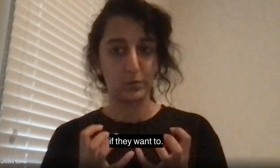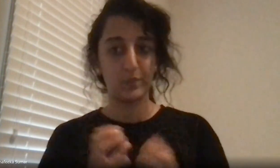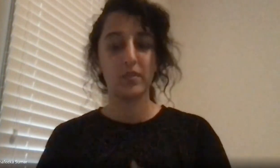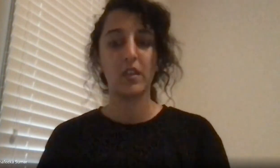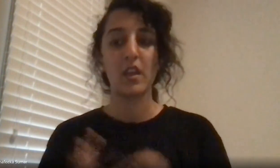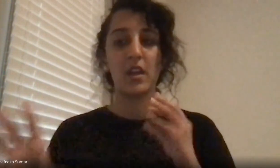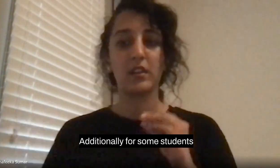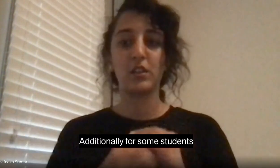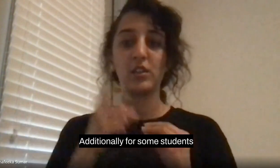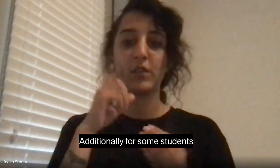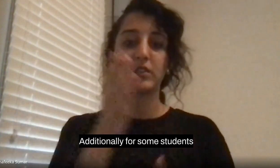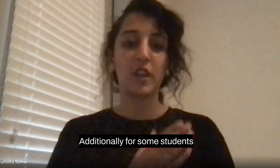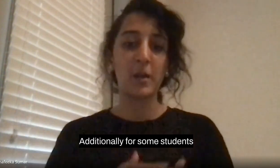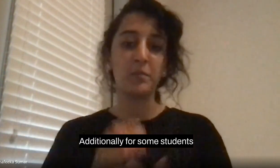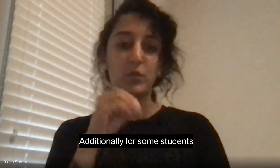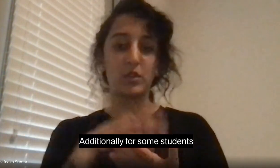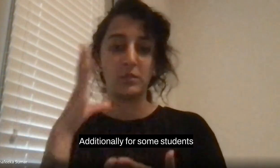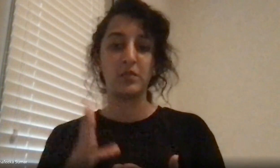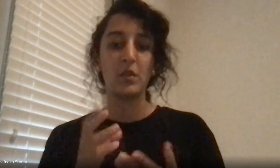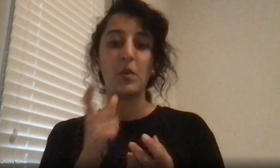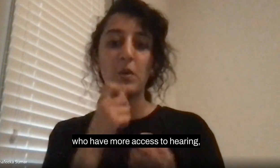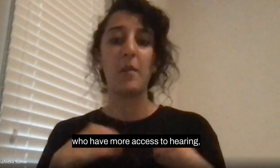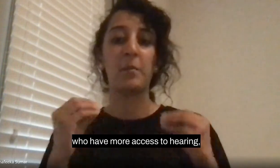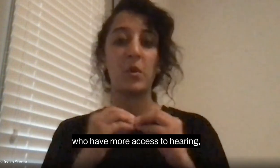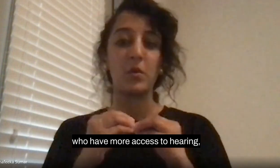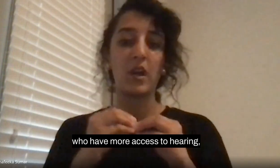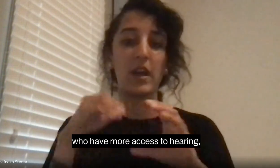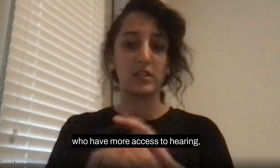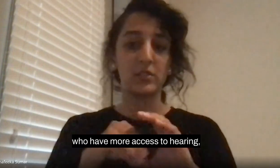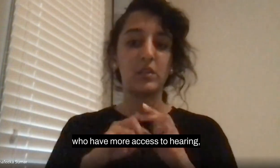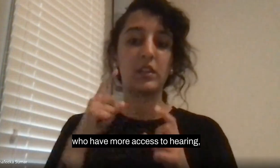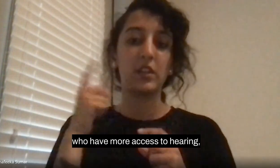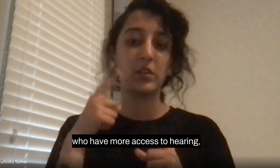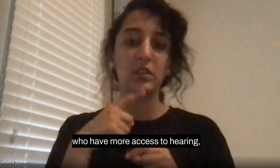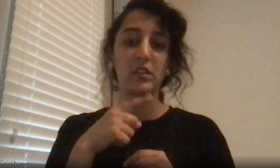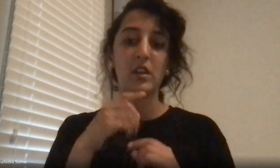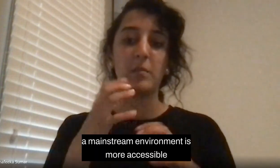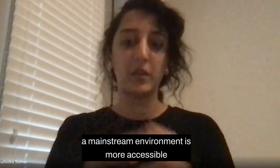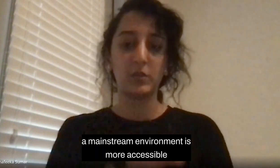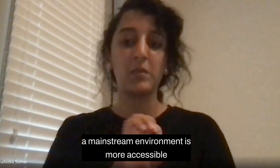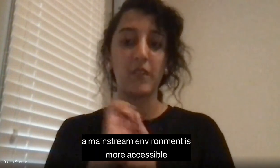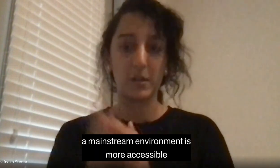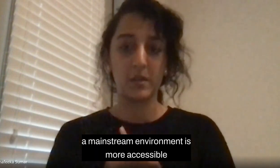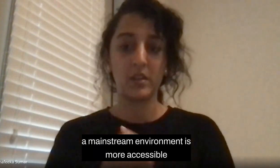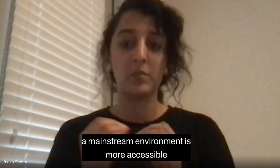This is for some students who have more access to the hearing, matrim environment is more